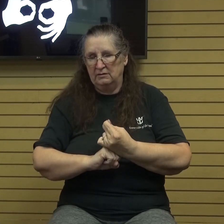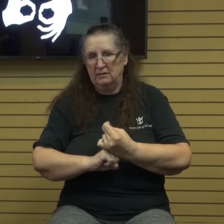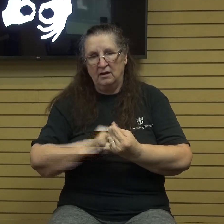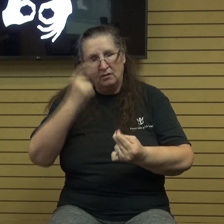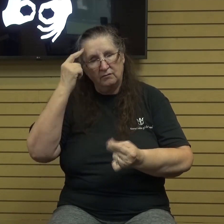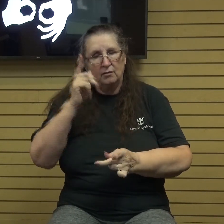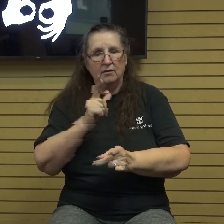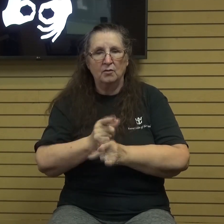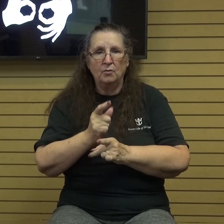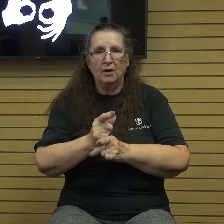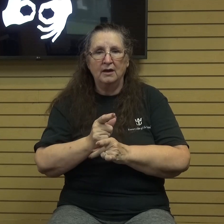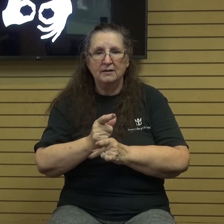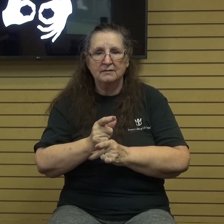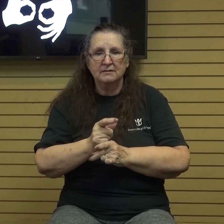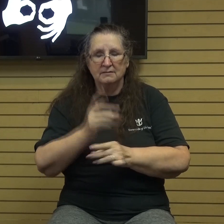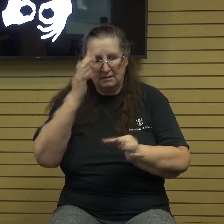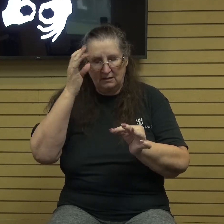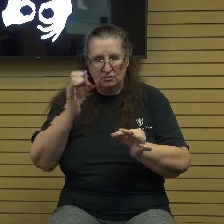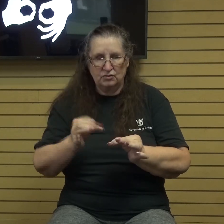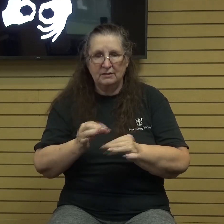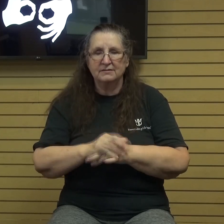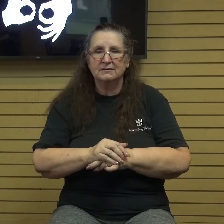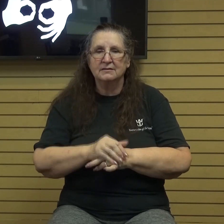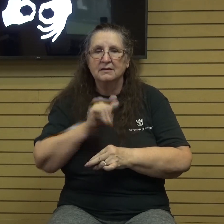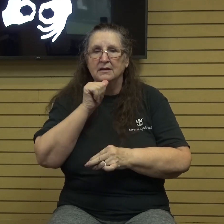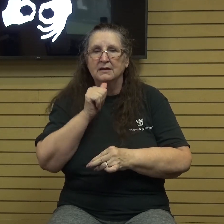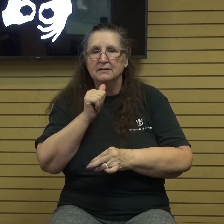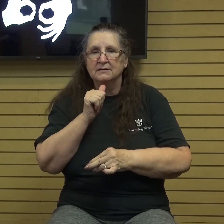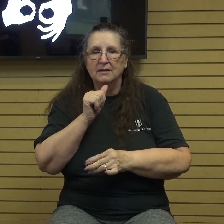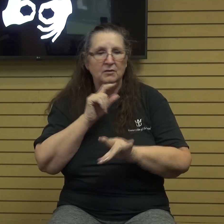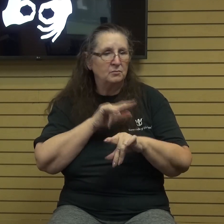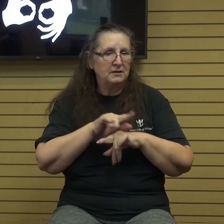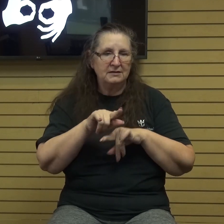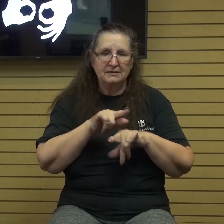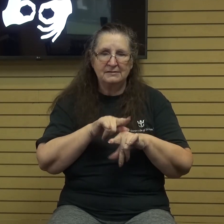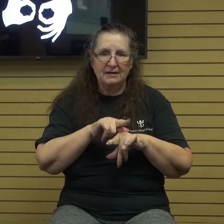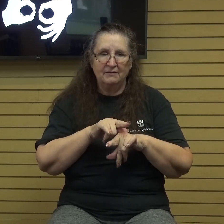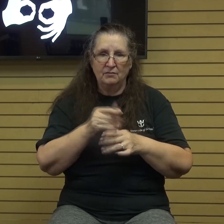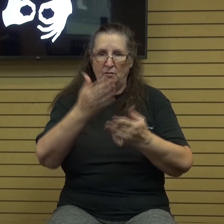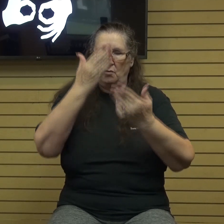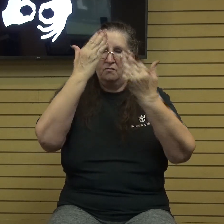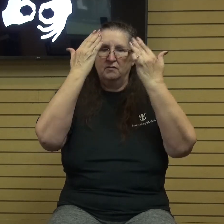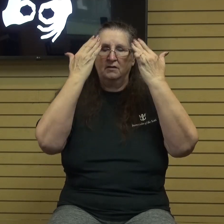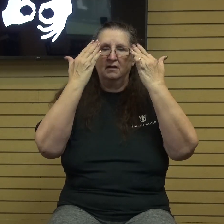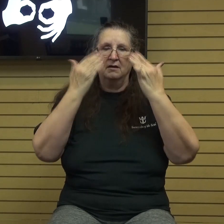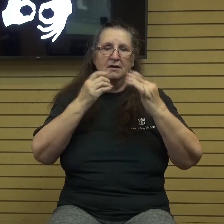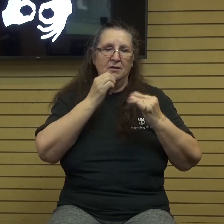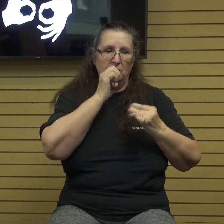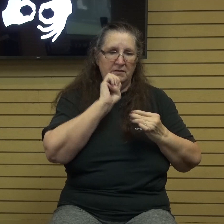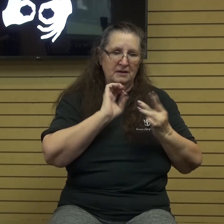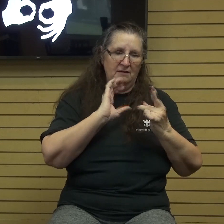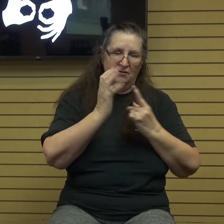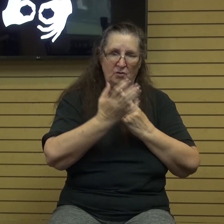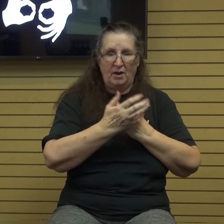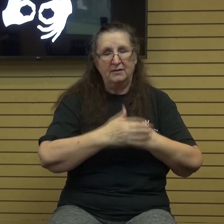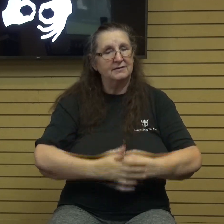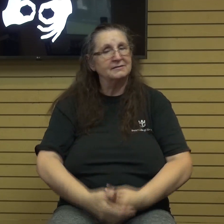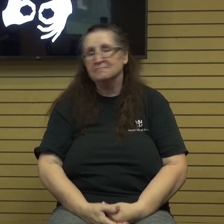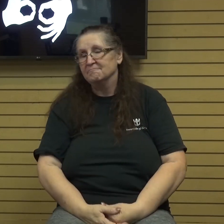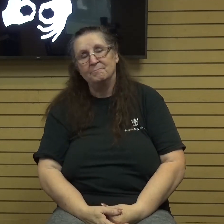and what is just, not being deceived or overcome by the evil that surrounds us. Have